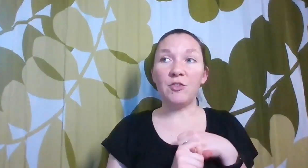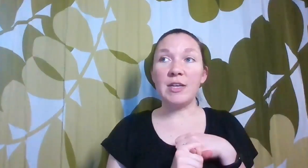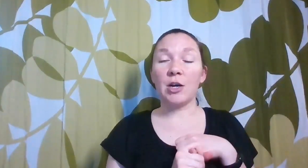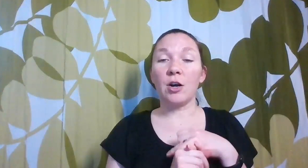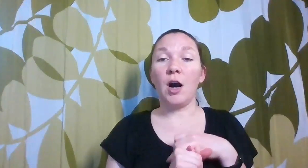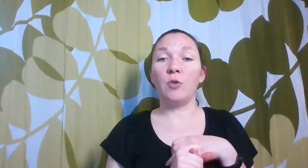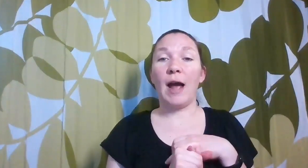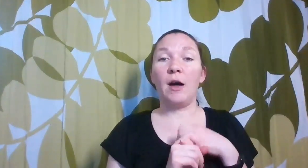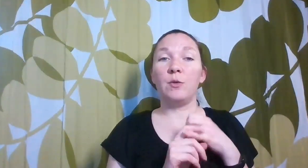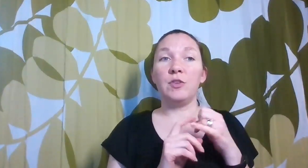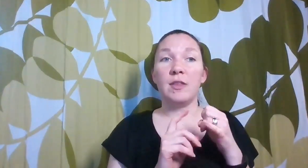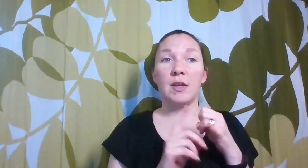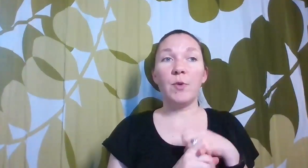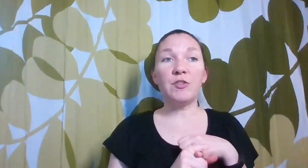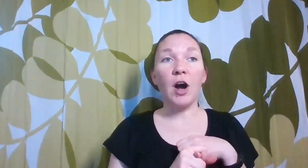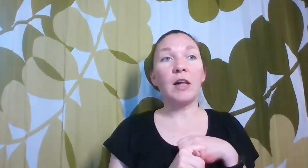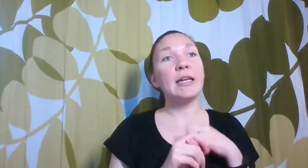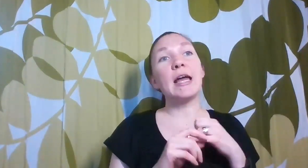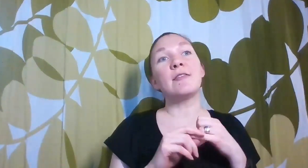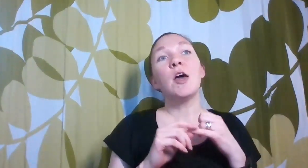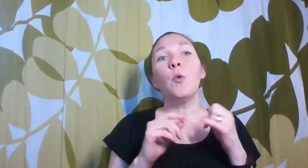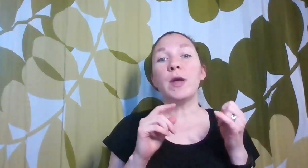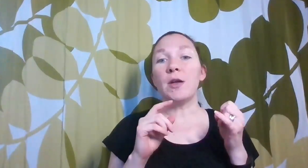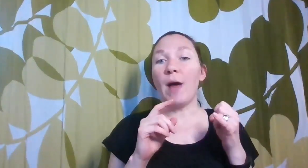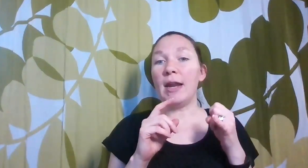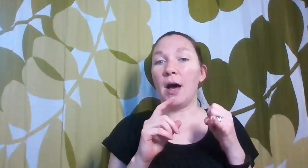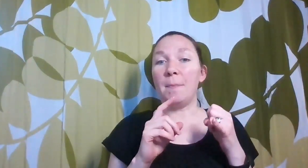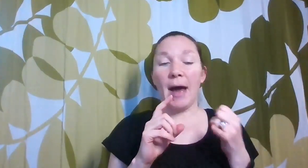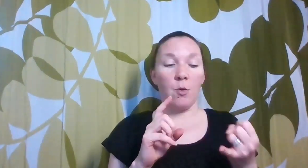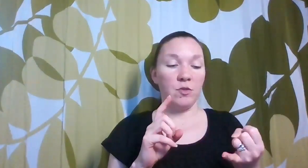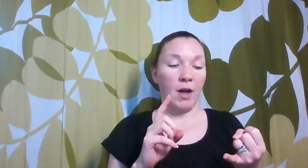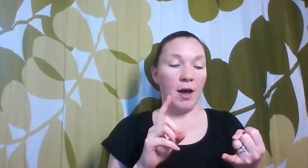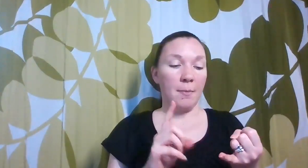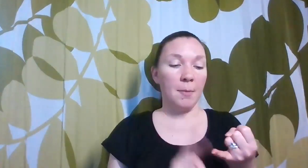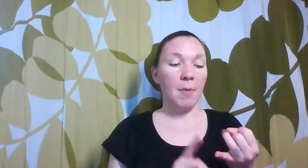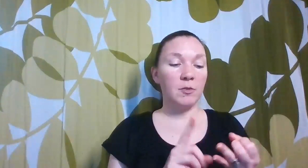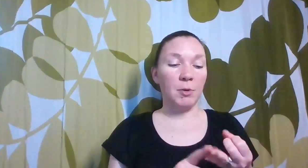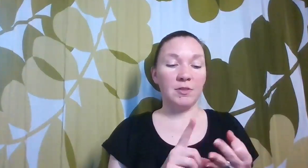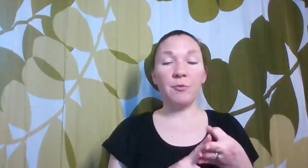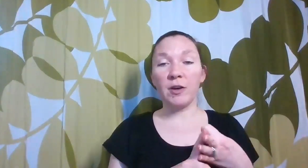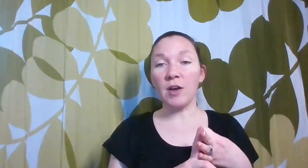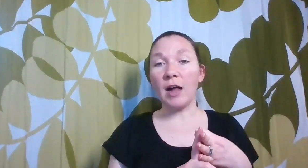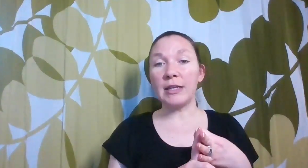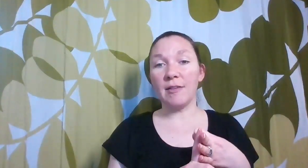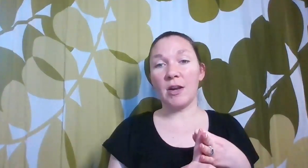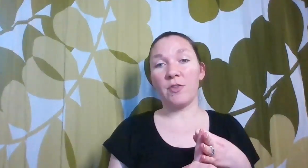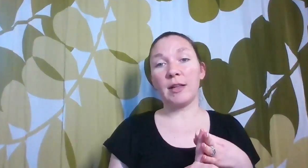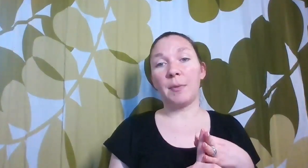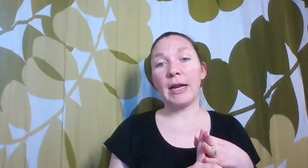year around the winter holidays, we read about multiple different holidays that are celebrated